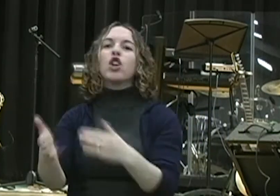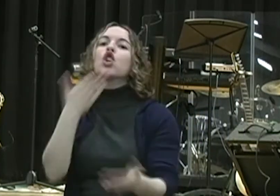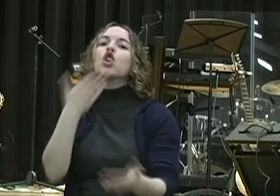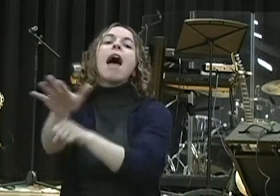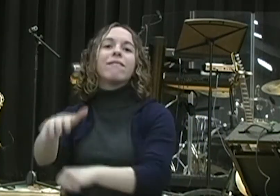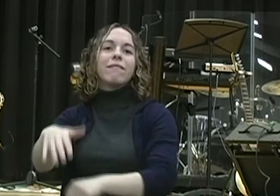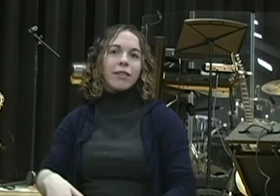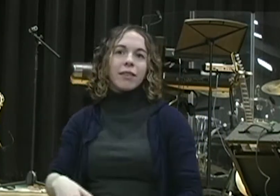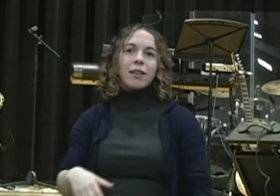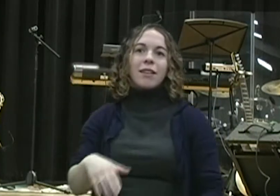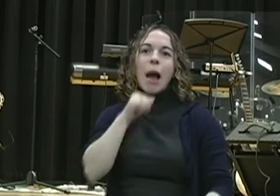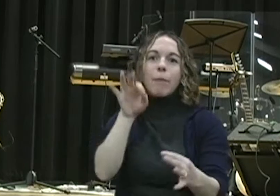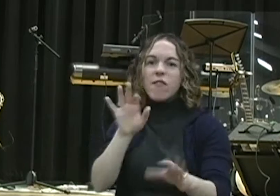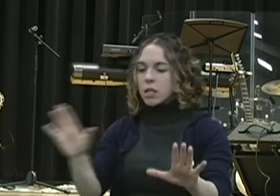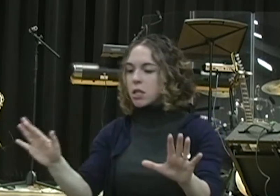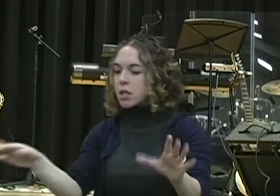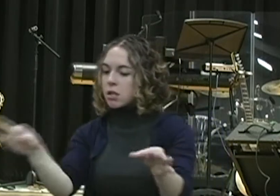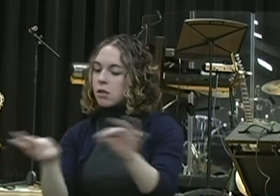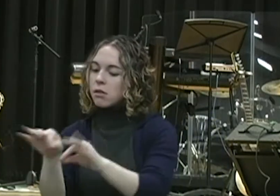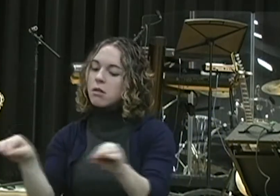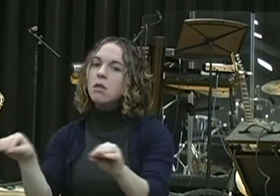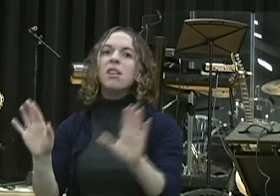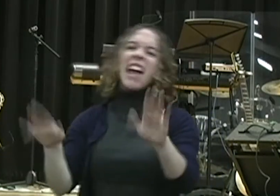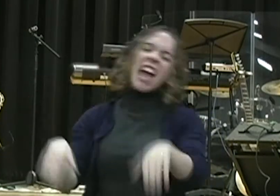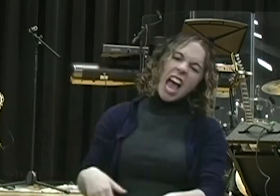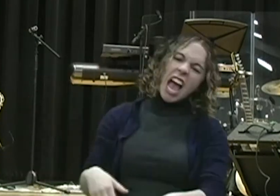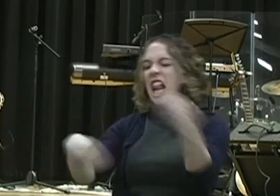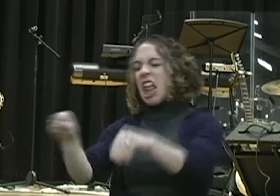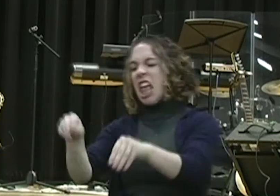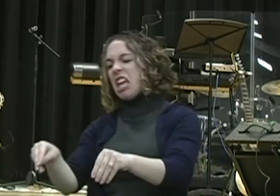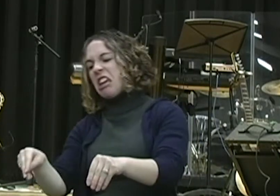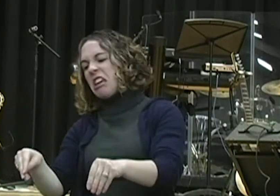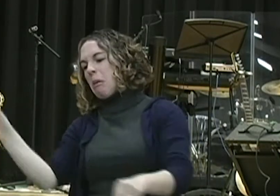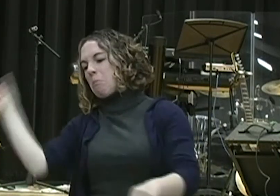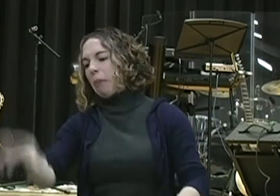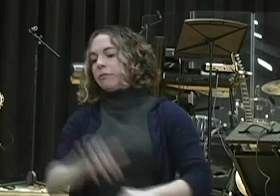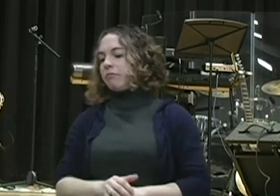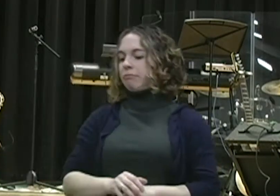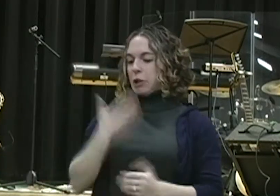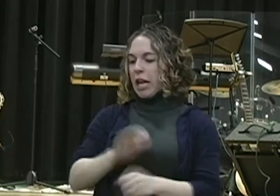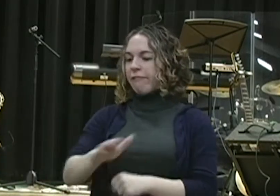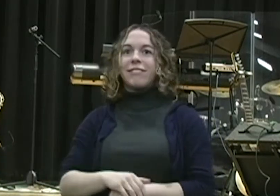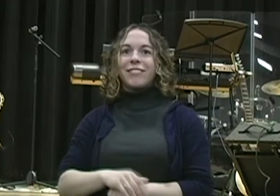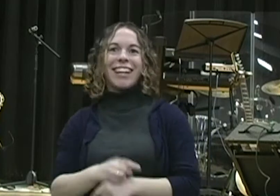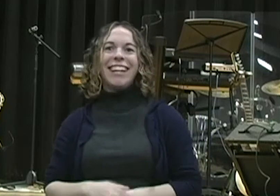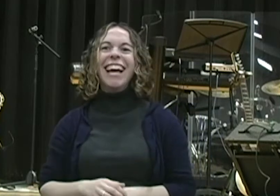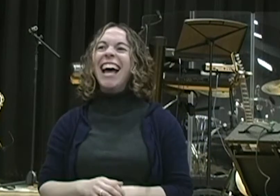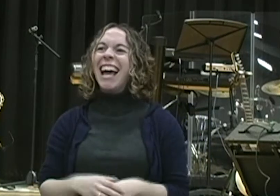Hallelujah. How many people know good enough might be good enough, but it's not good enough to get your head? It might be good enough for